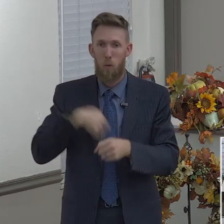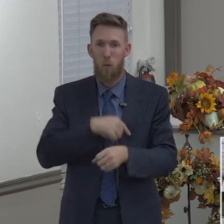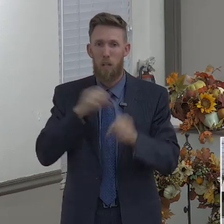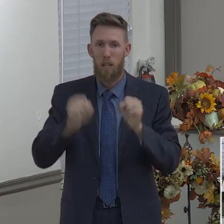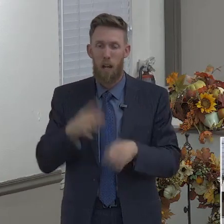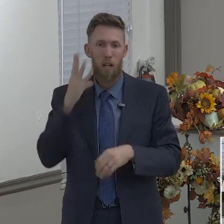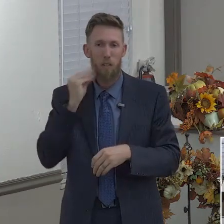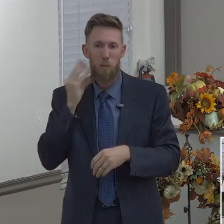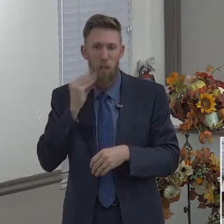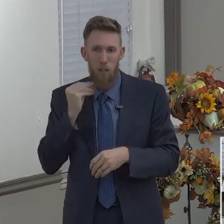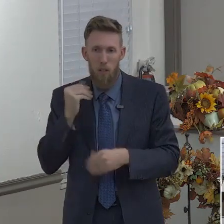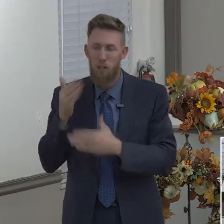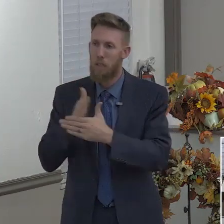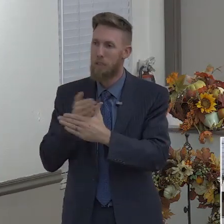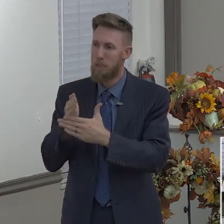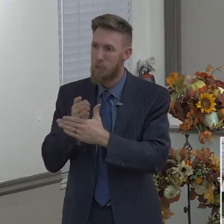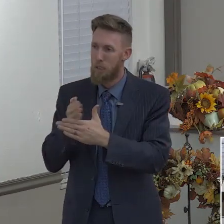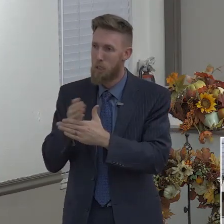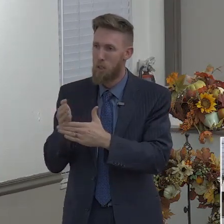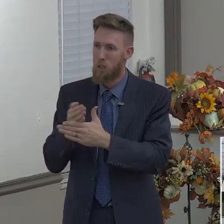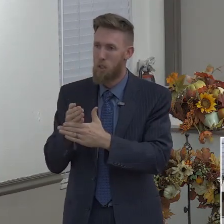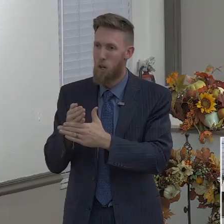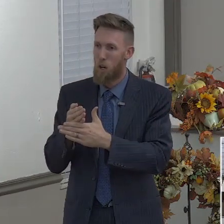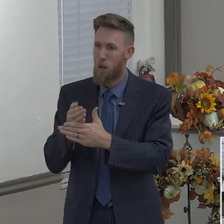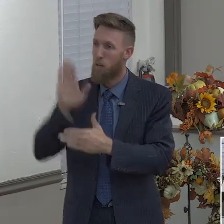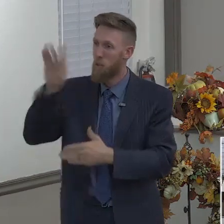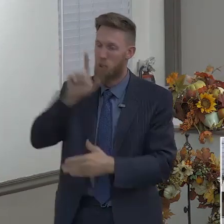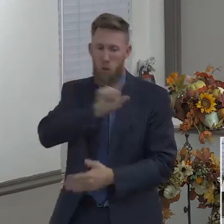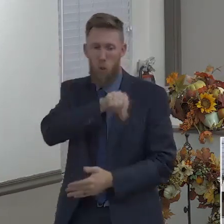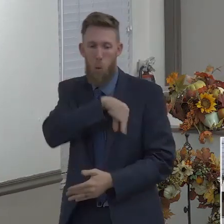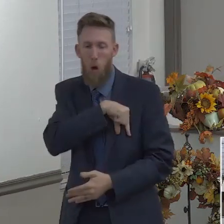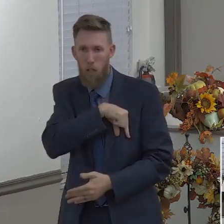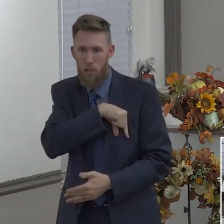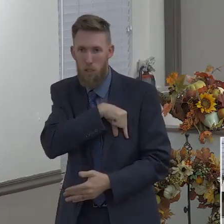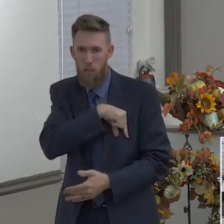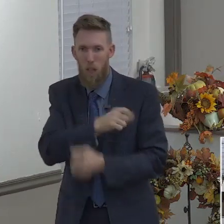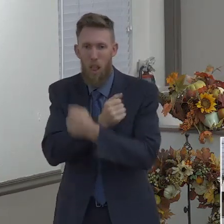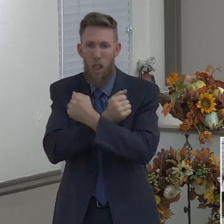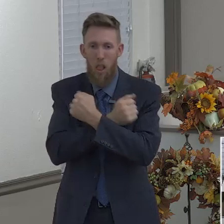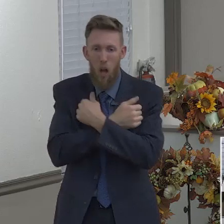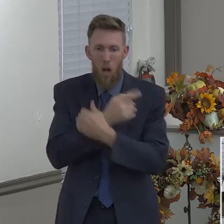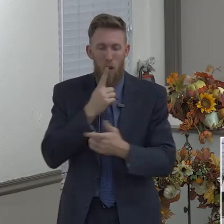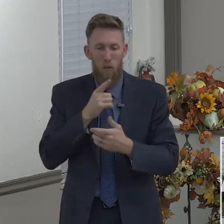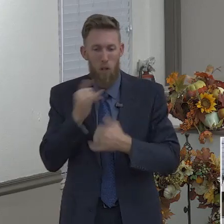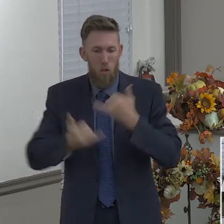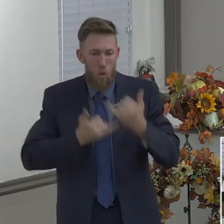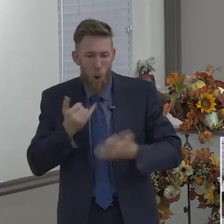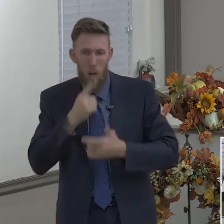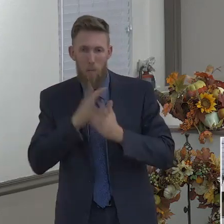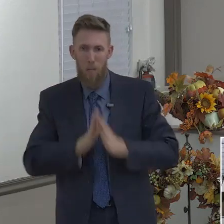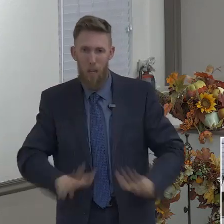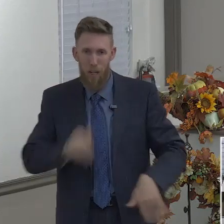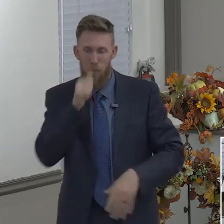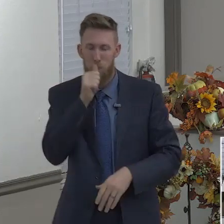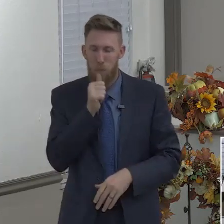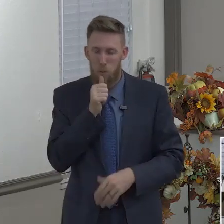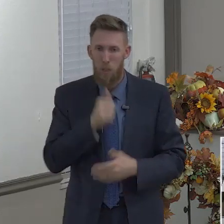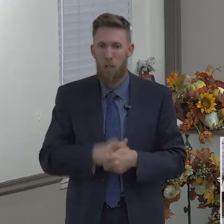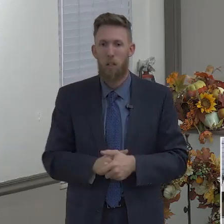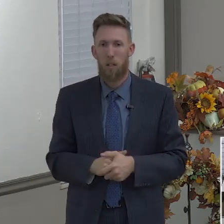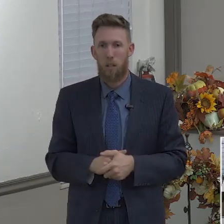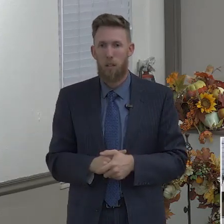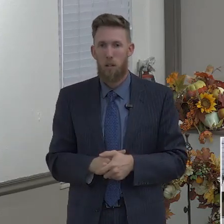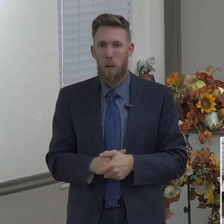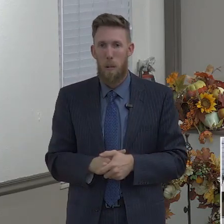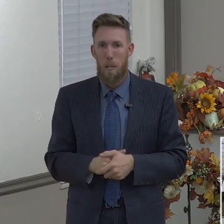of God, the fruit of the Spirit, love, joy, peace, long-suffering, the godliness that we desire. God has promises